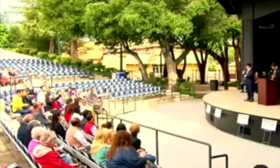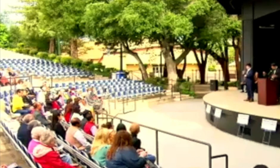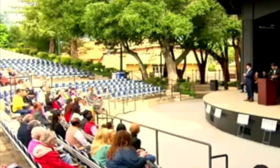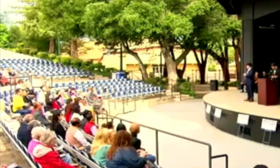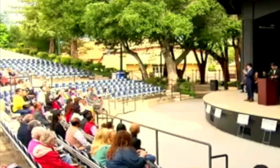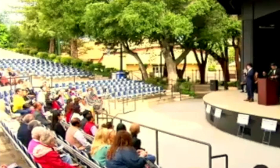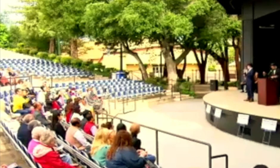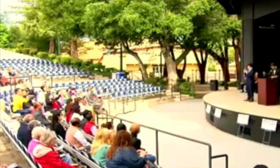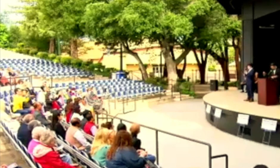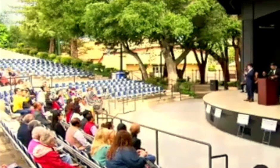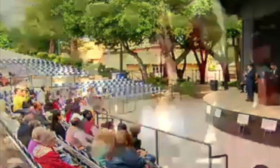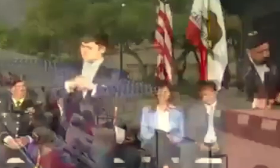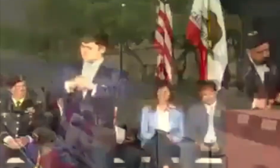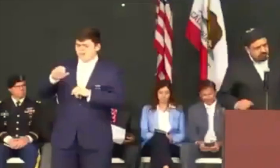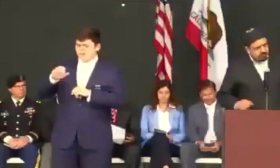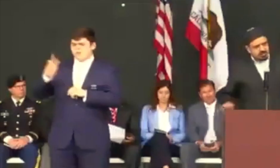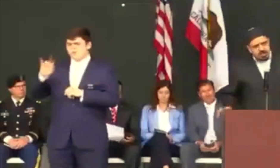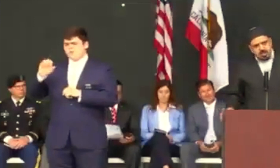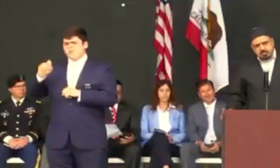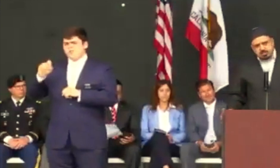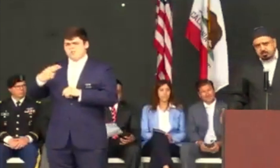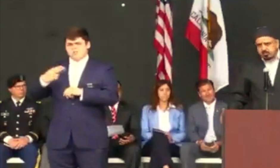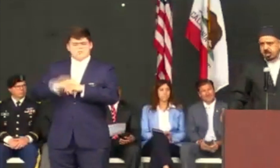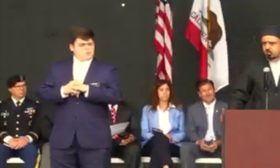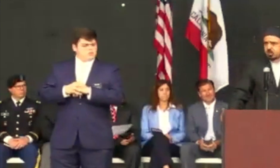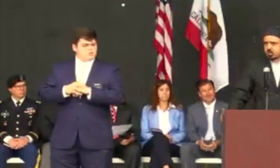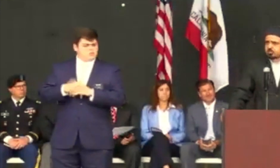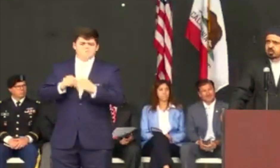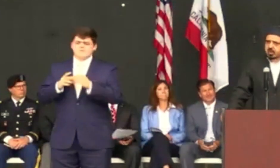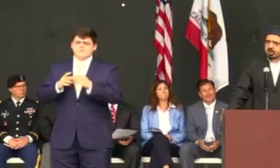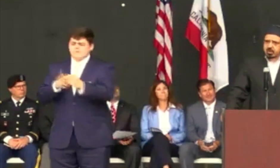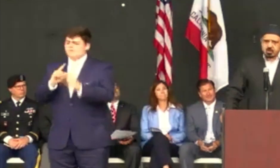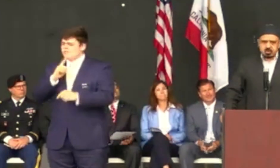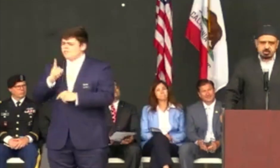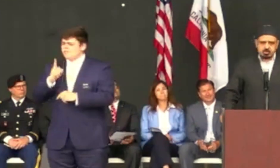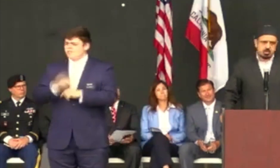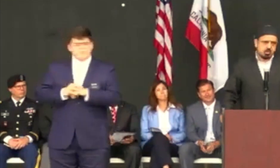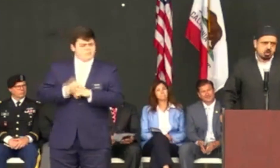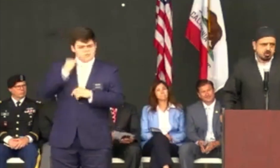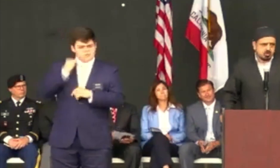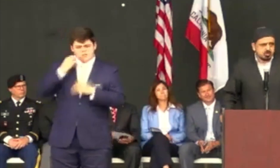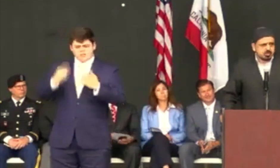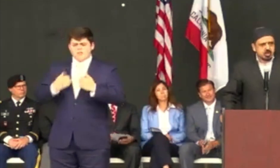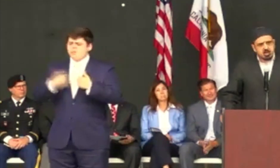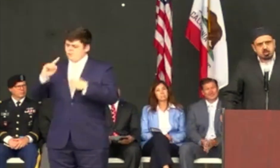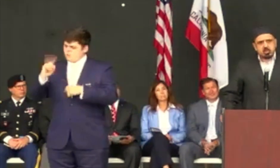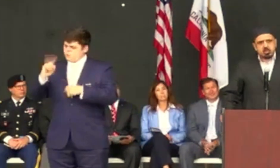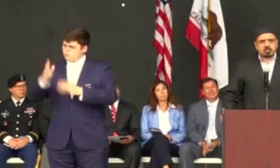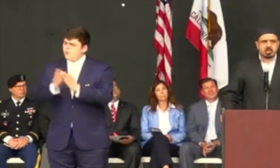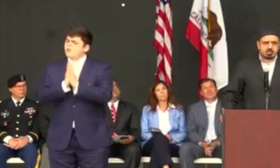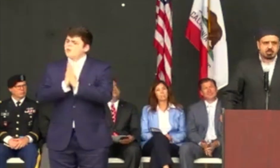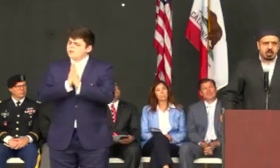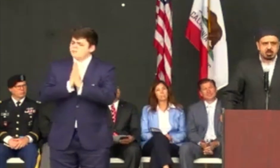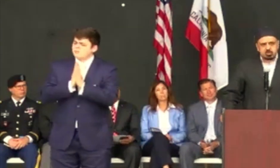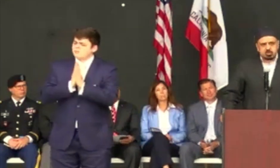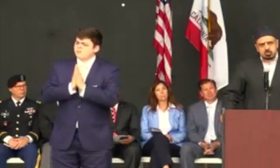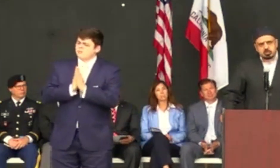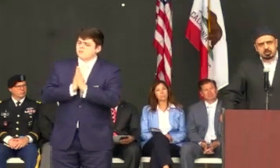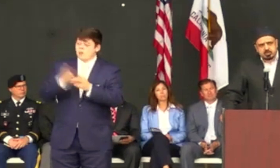Muslim jurists, Abu Hanifa, they asked him, if you had one prayer that you know 100% God will accept that, who would you make that prayer